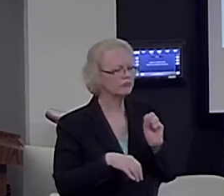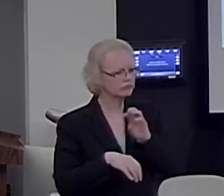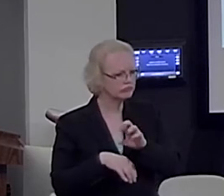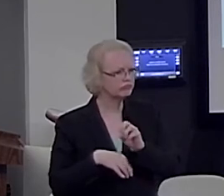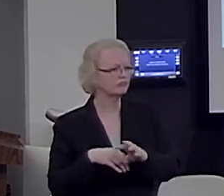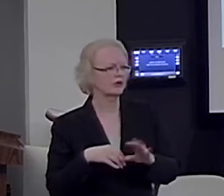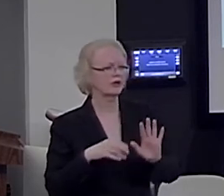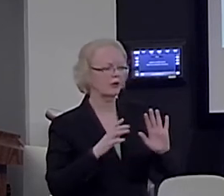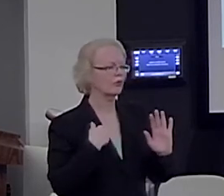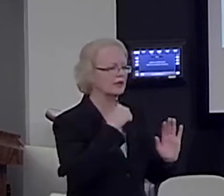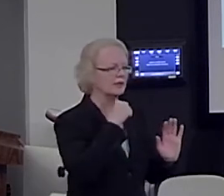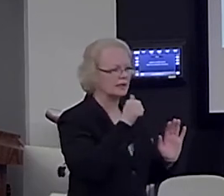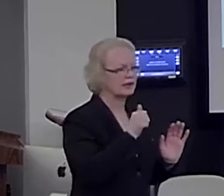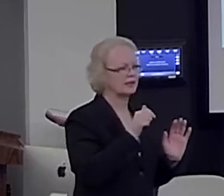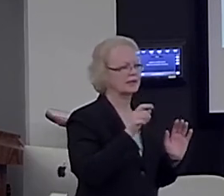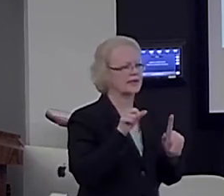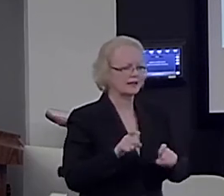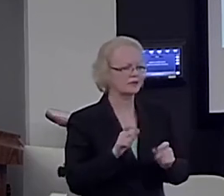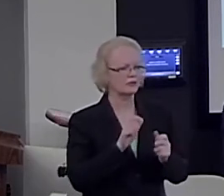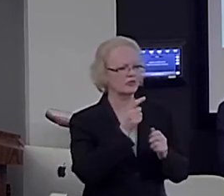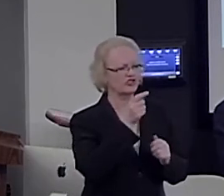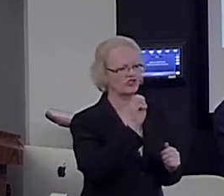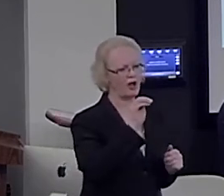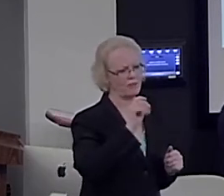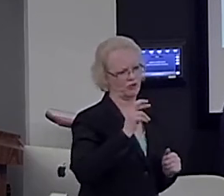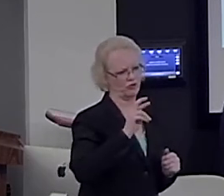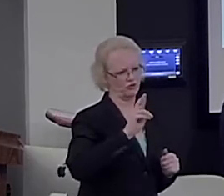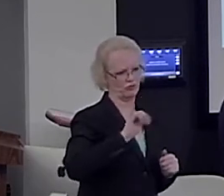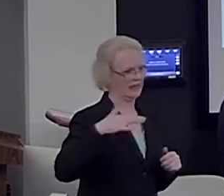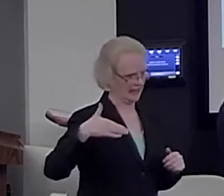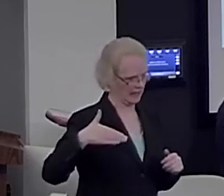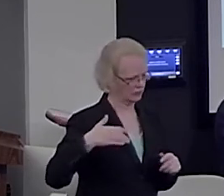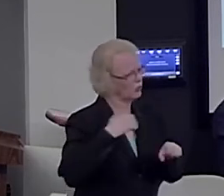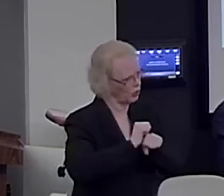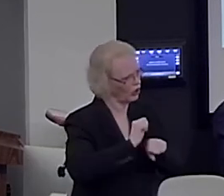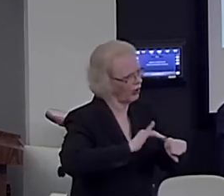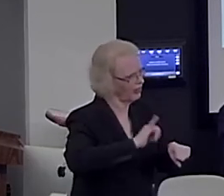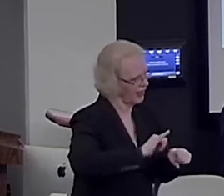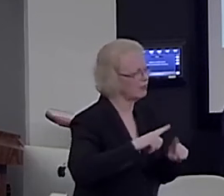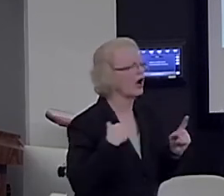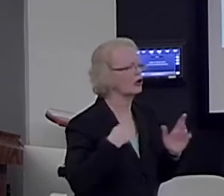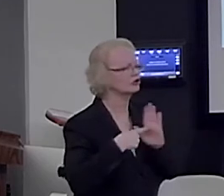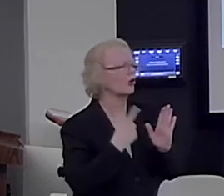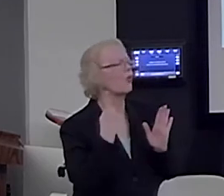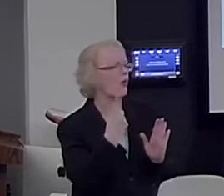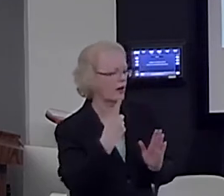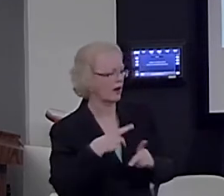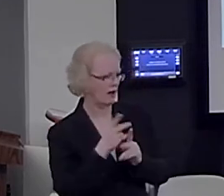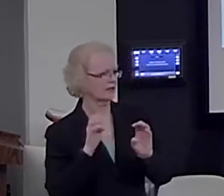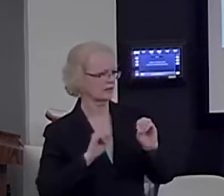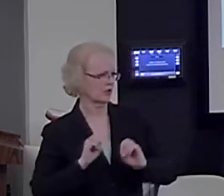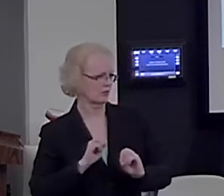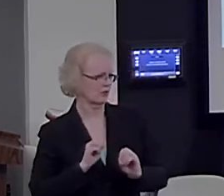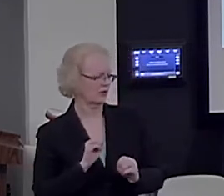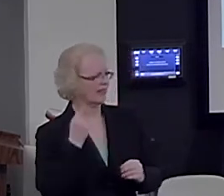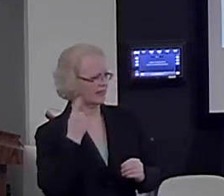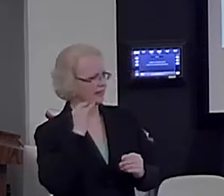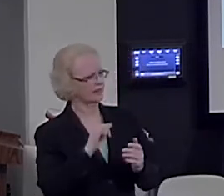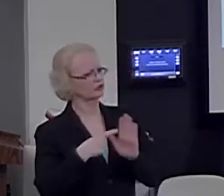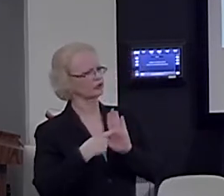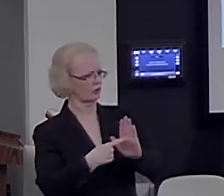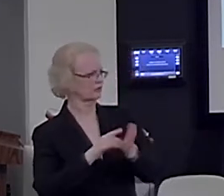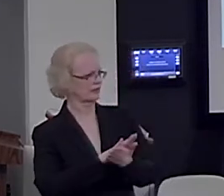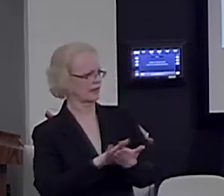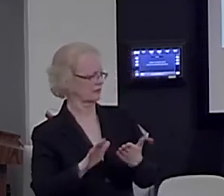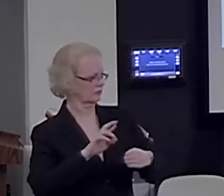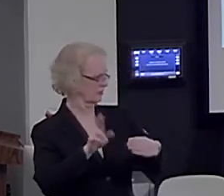done the geometry task yet. We are working on that, but I want to show you one auditory experiment, which I think is speaking nicely. So,